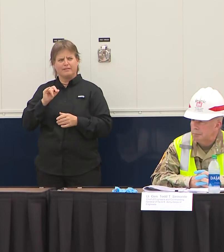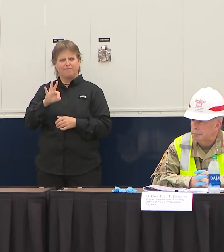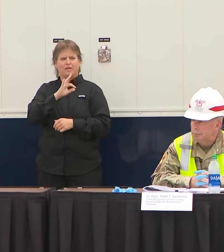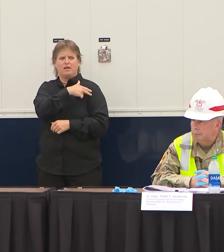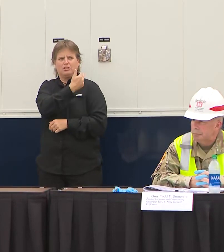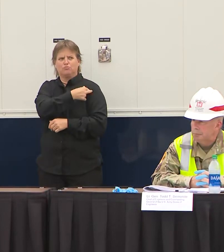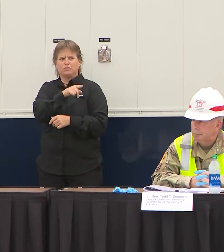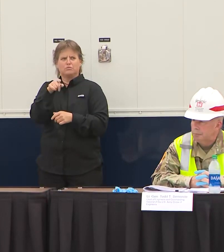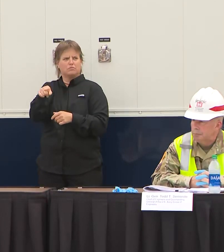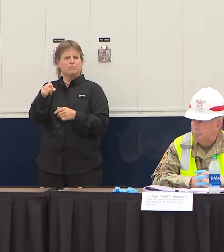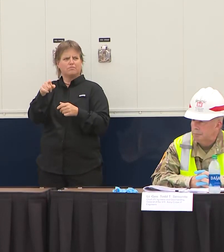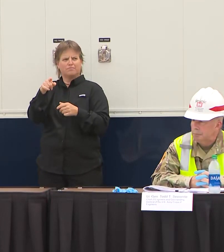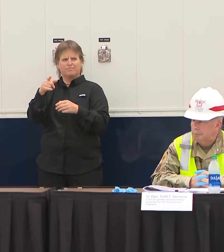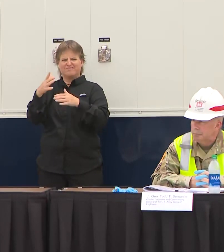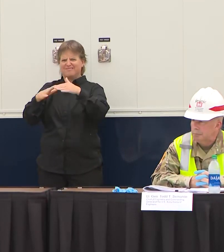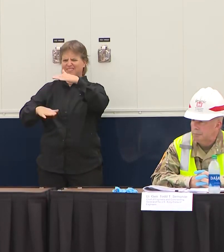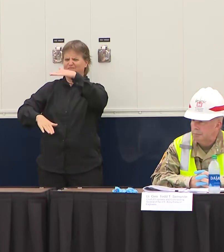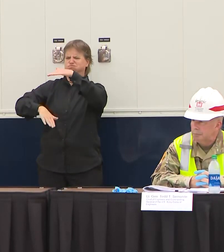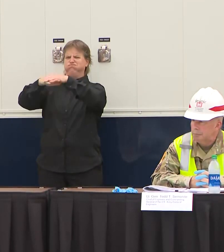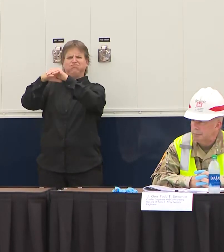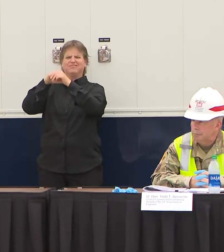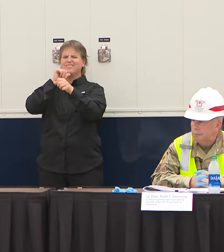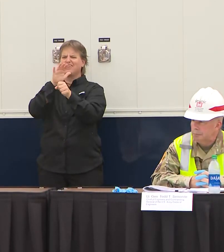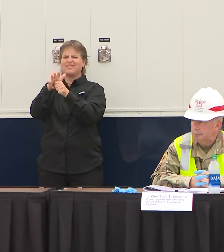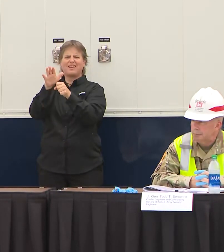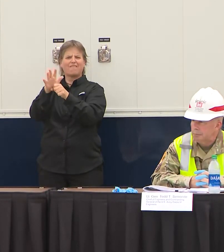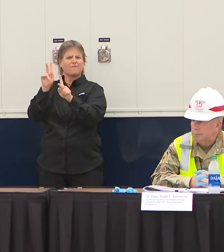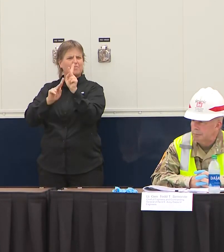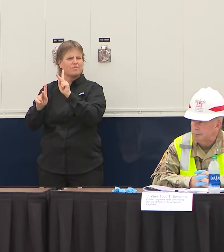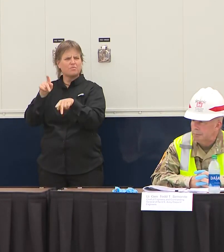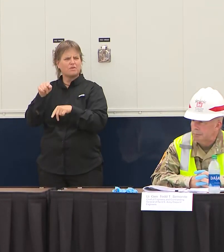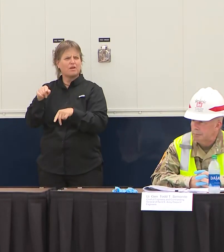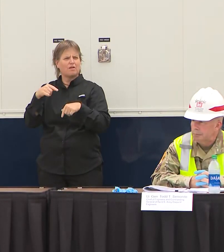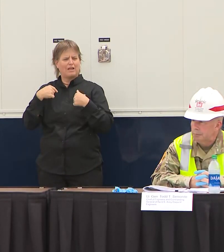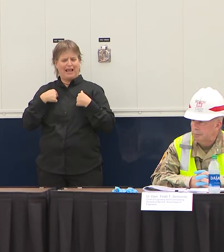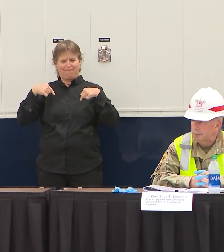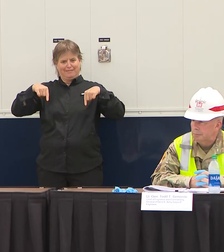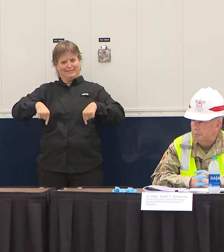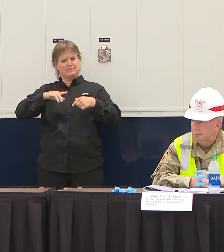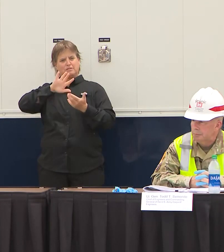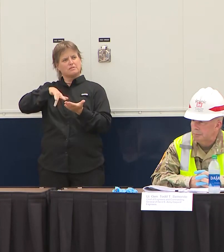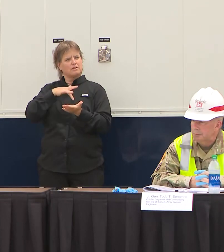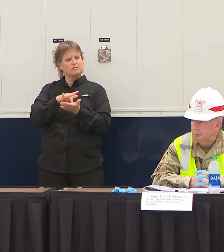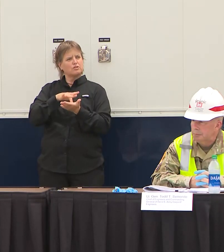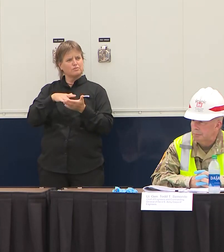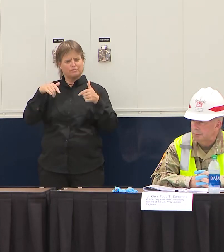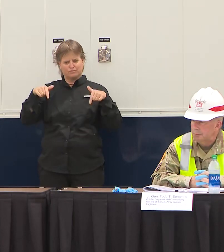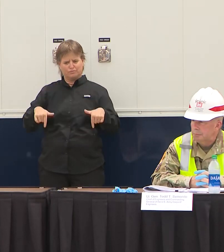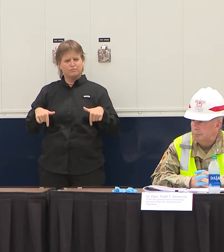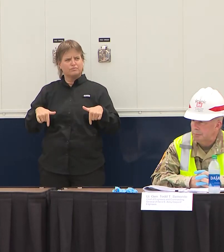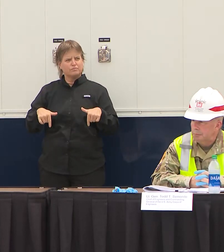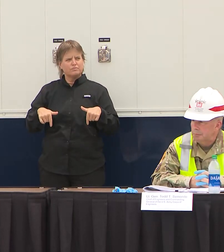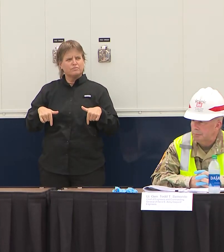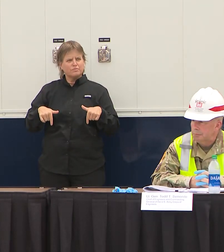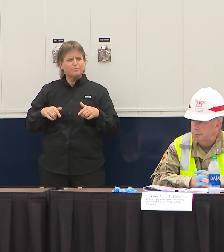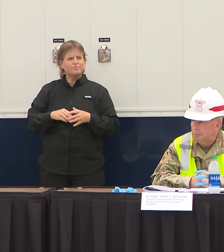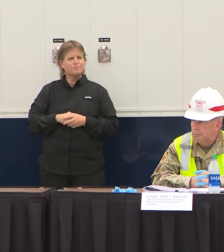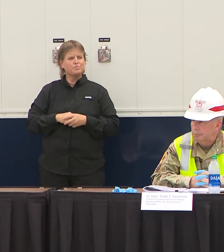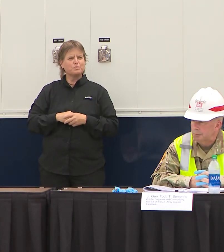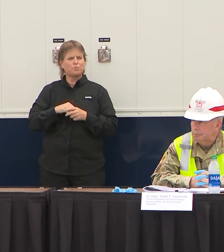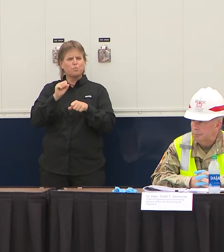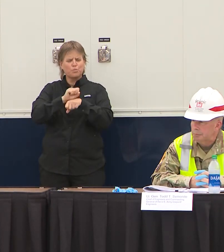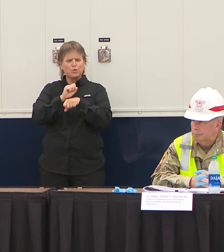that's one of the things that we're going to be doing here today this facility in conjunction with the Army Corps of Engineers